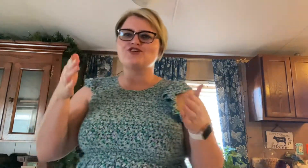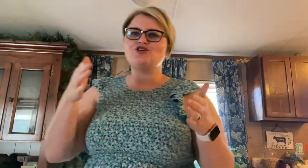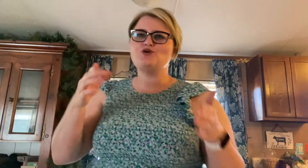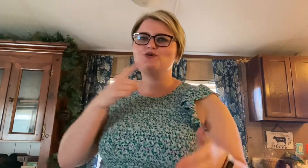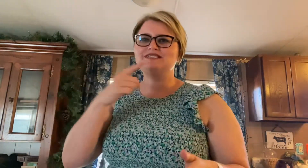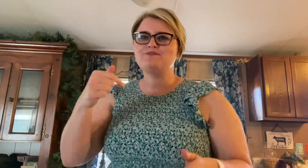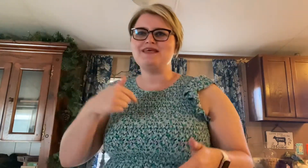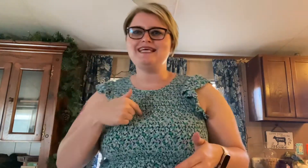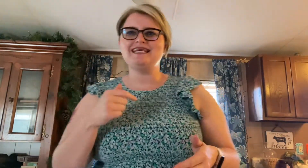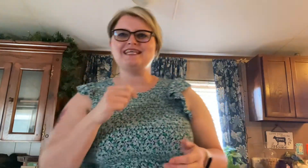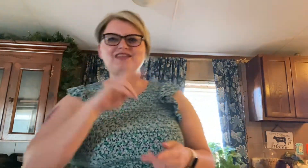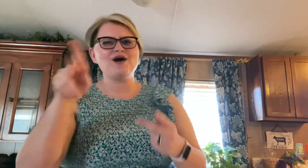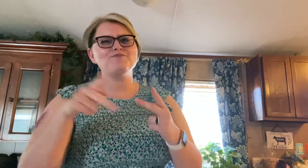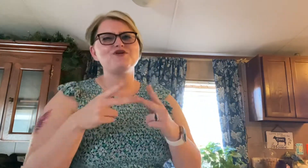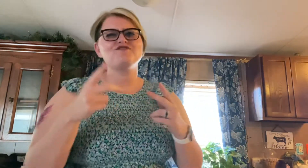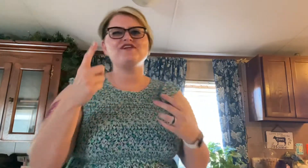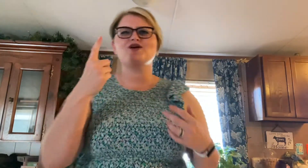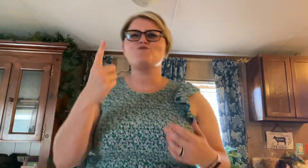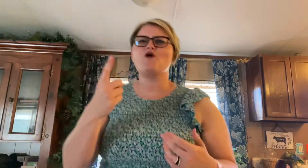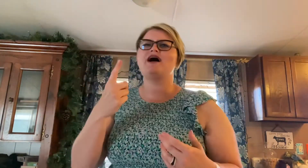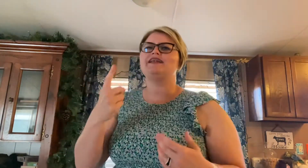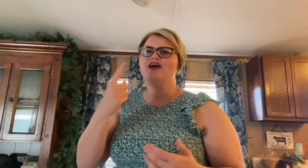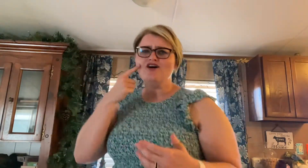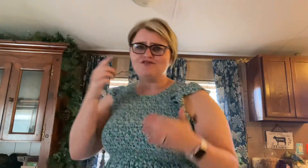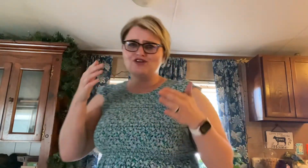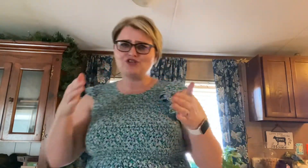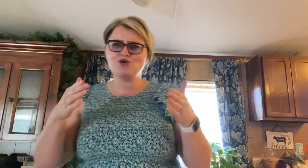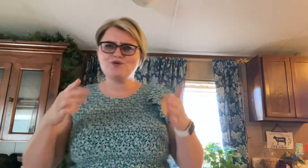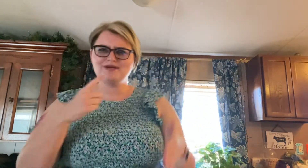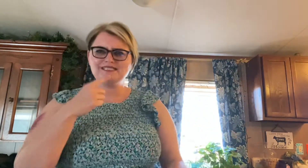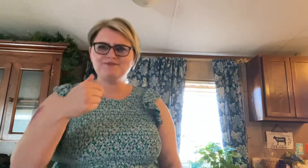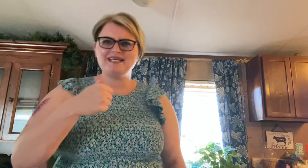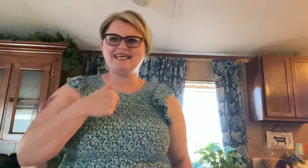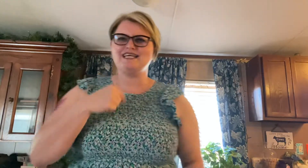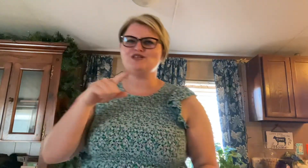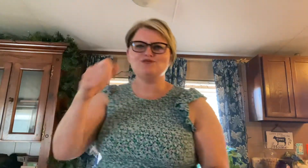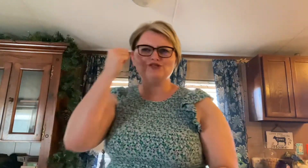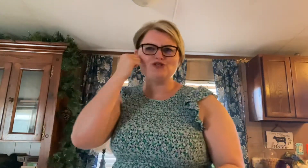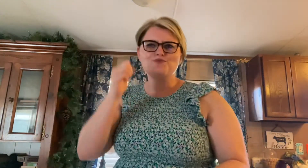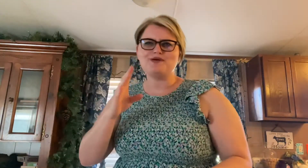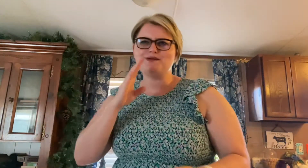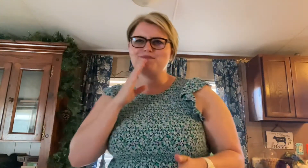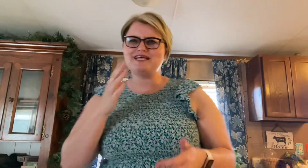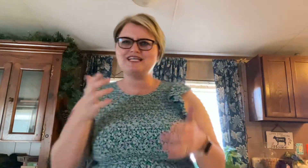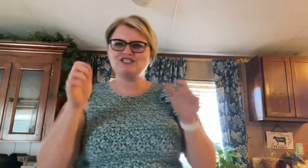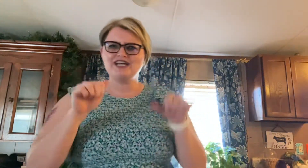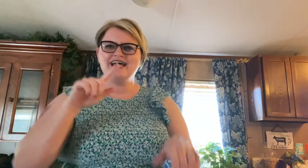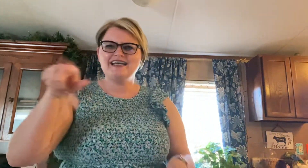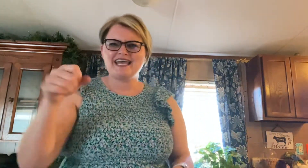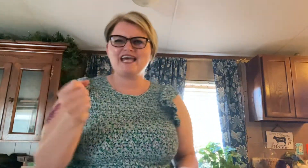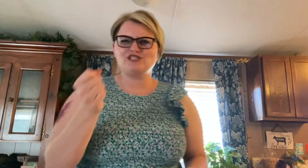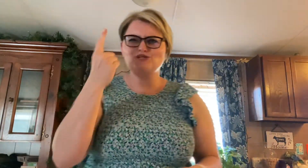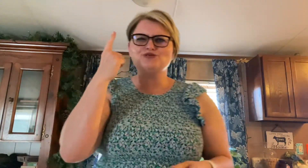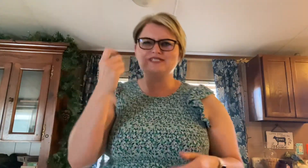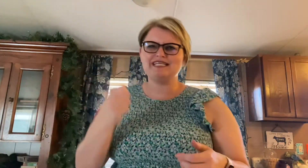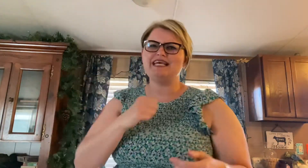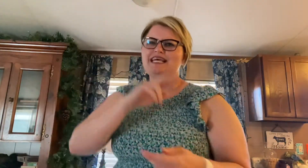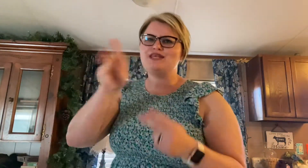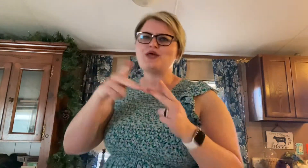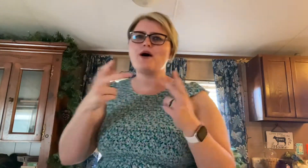you is me, the perfect one For you is me, the stupid bitch Can't use me, the